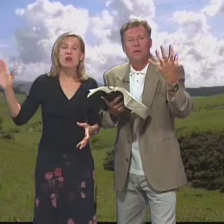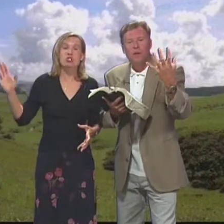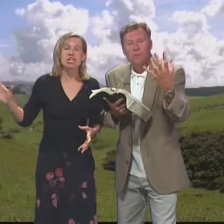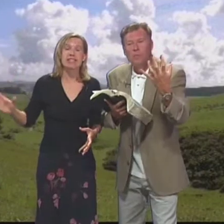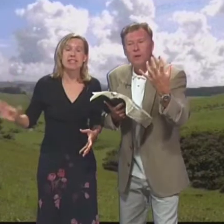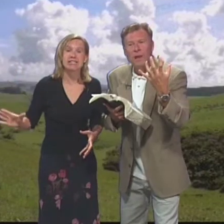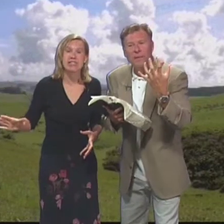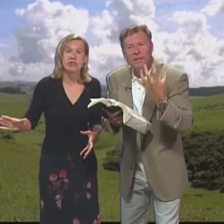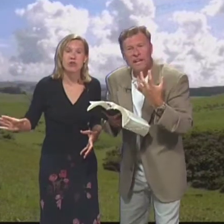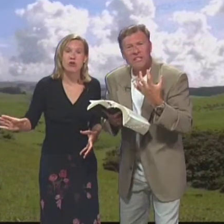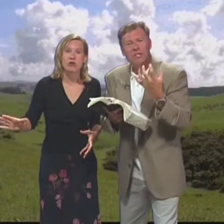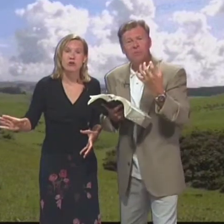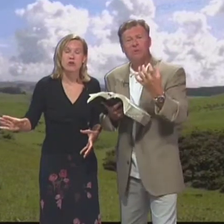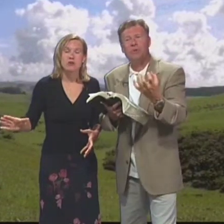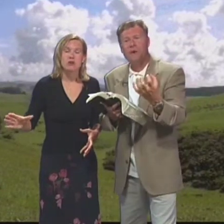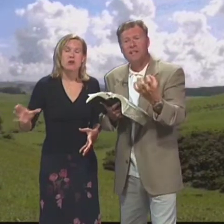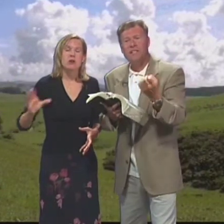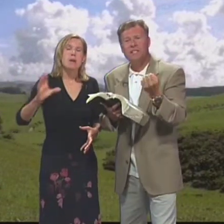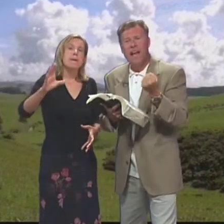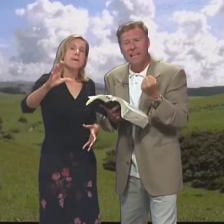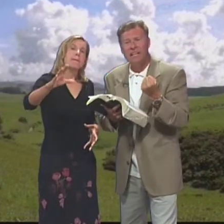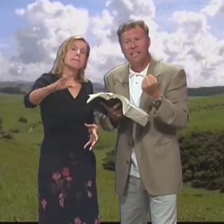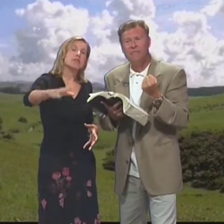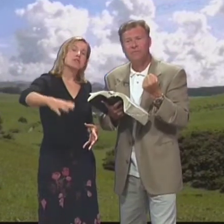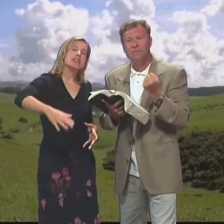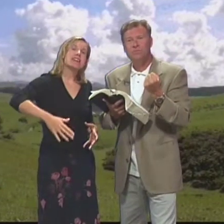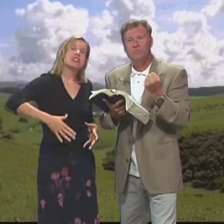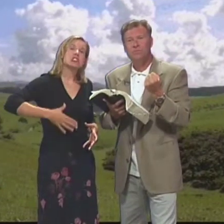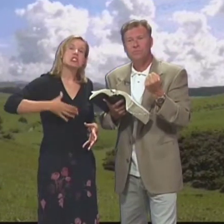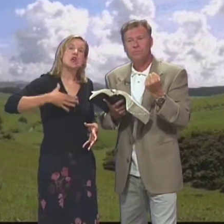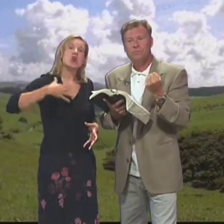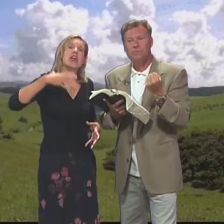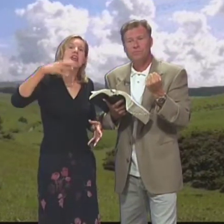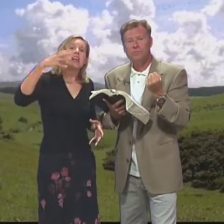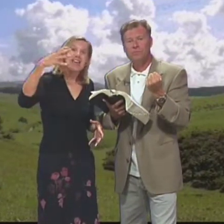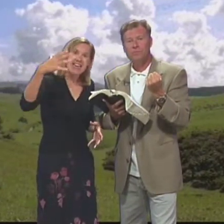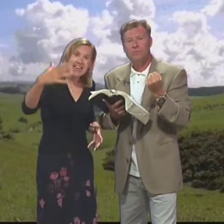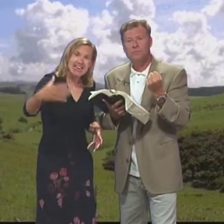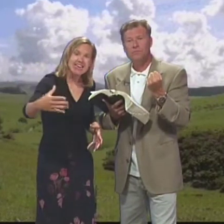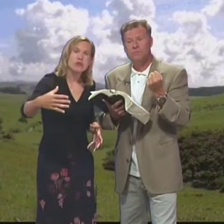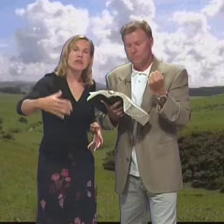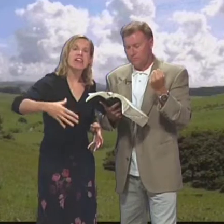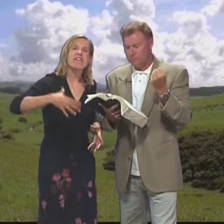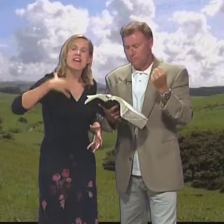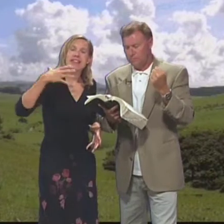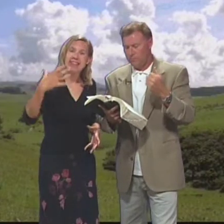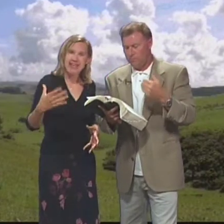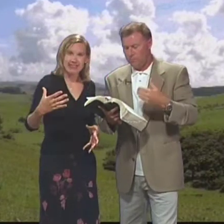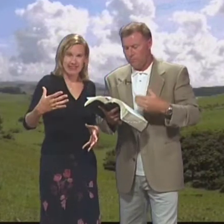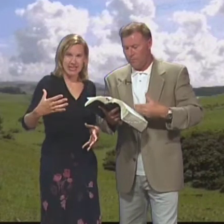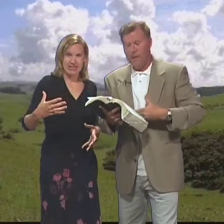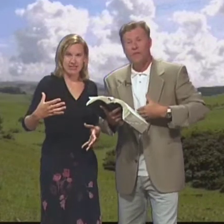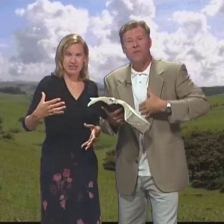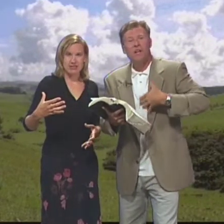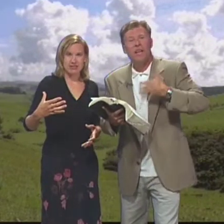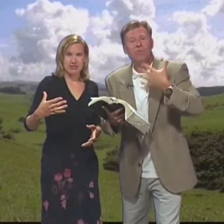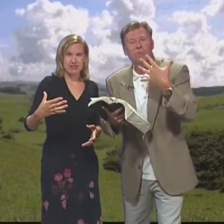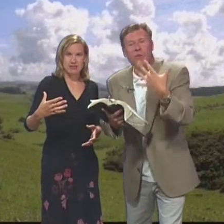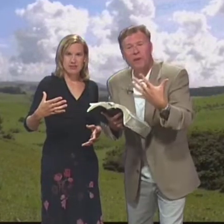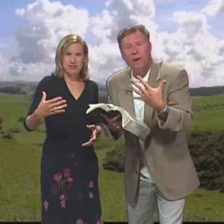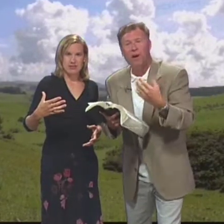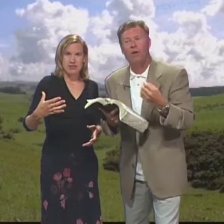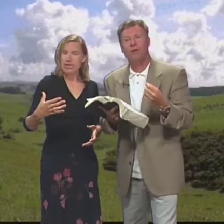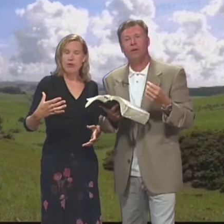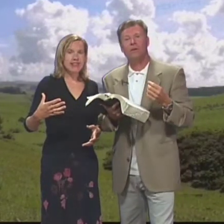buenas las cosas Que están haciendo that relationship With Christ Is lacking Pero esa relación En Cristo Está faltante And they're not